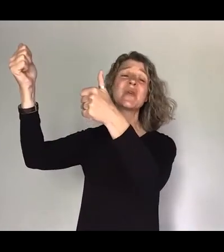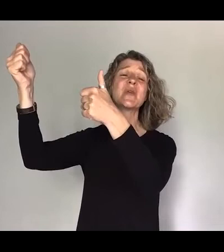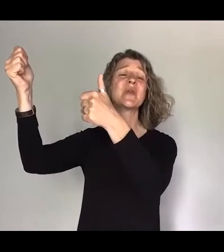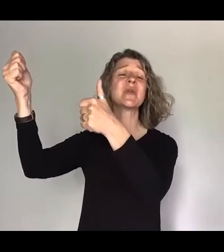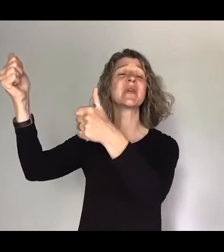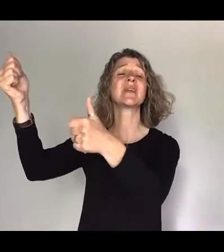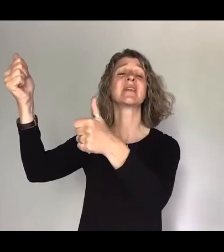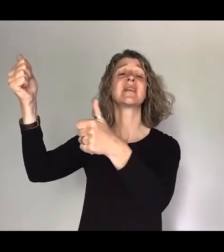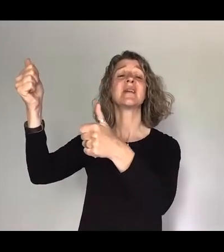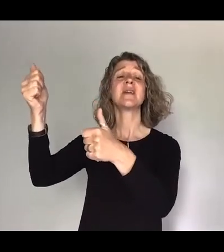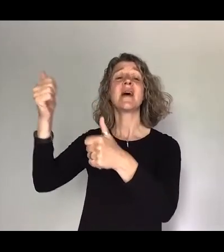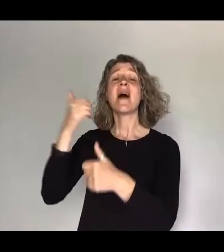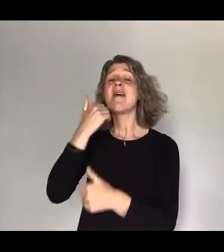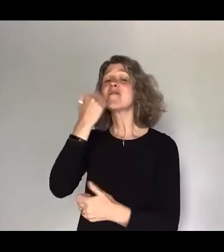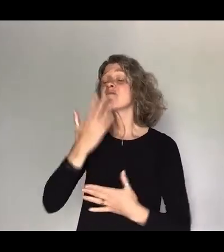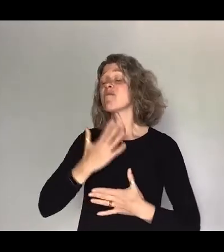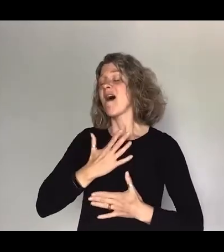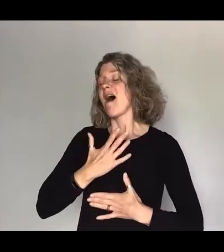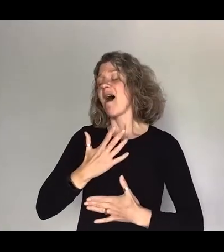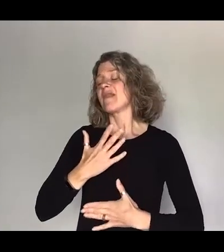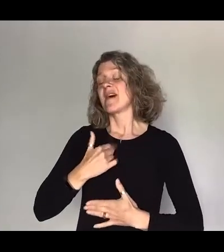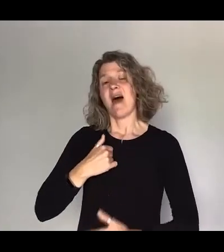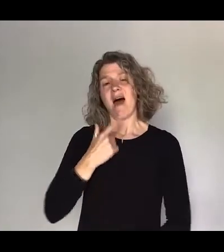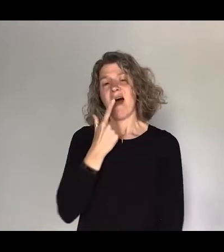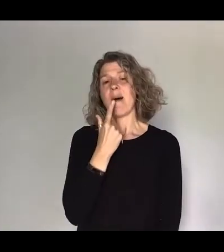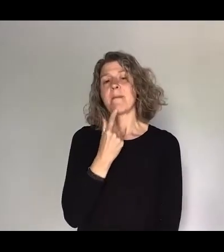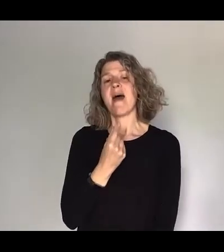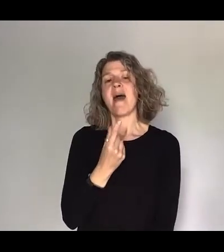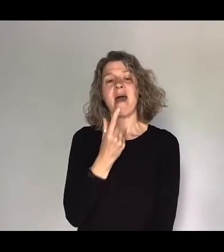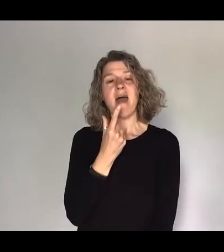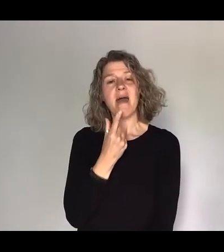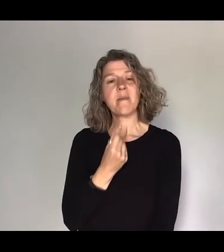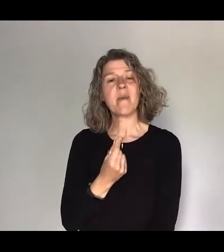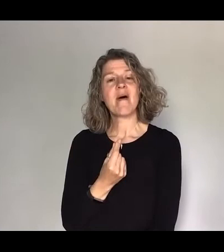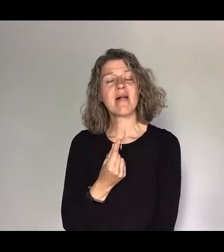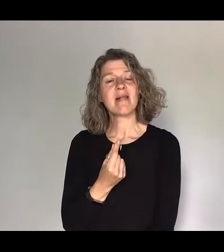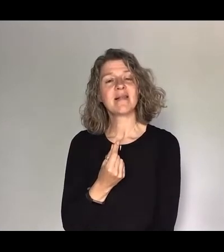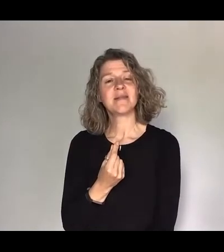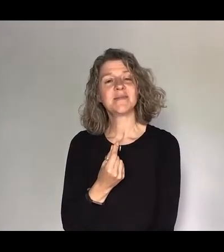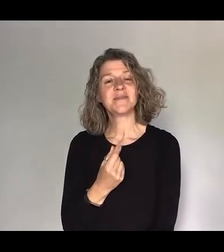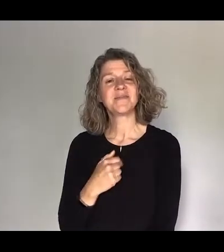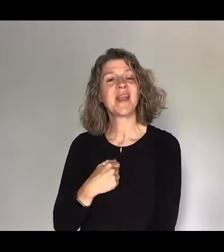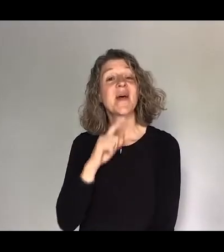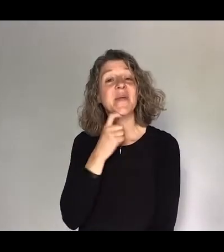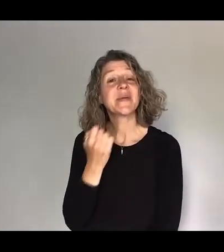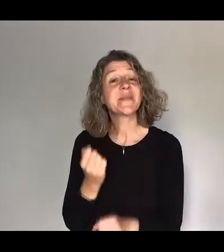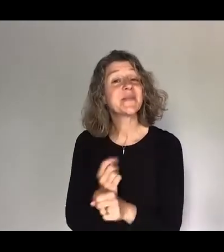with every breath that I am able yes I will